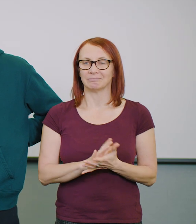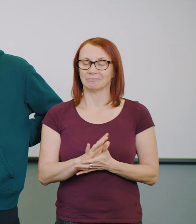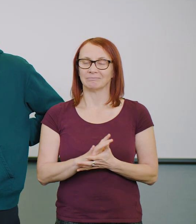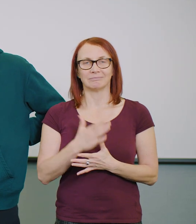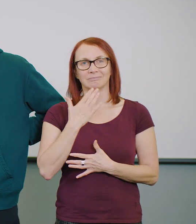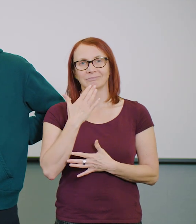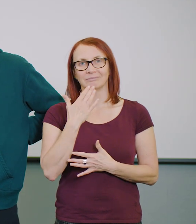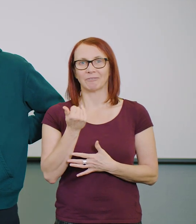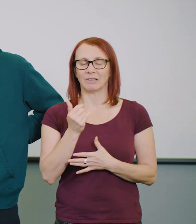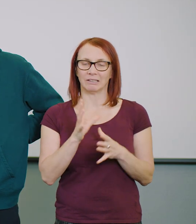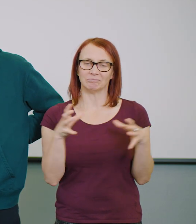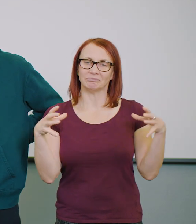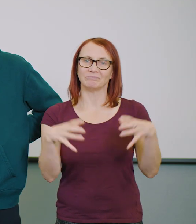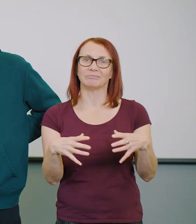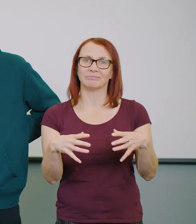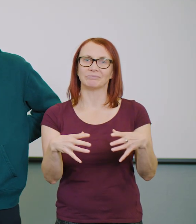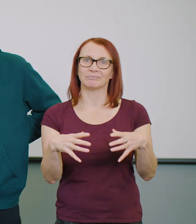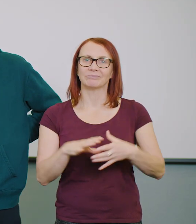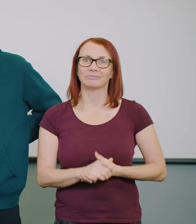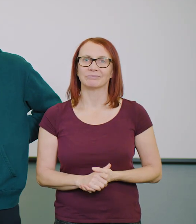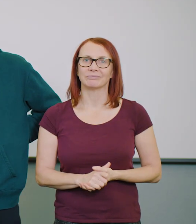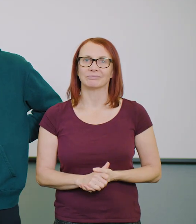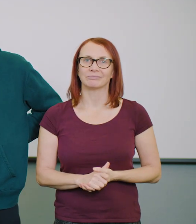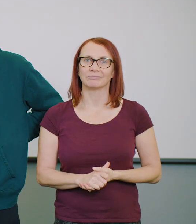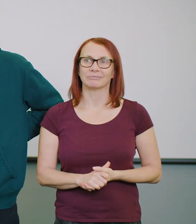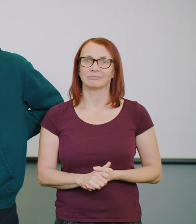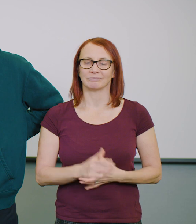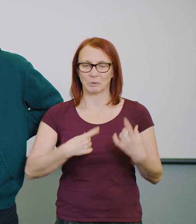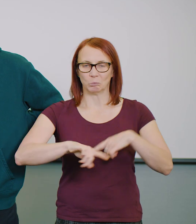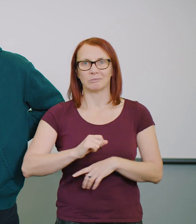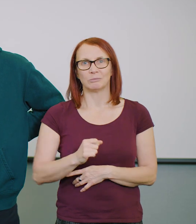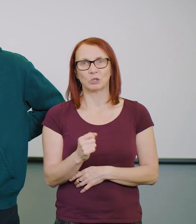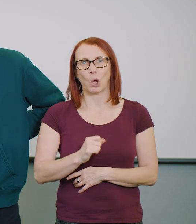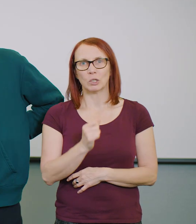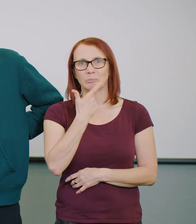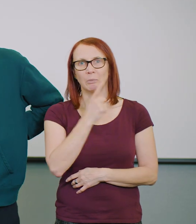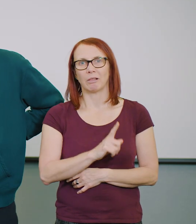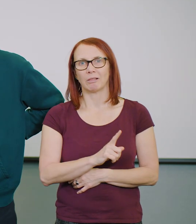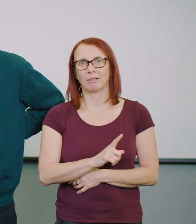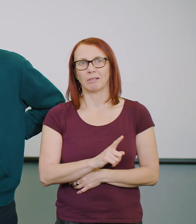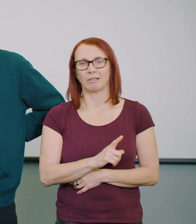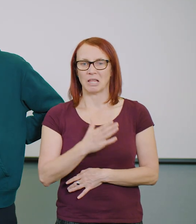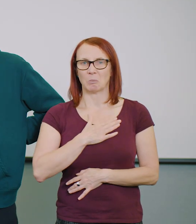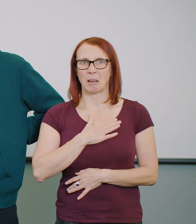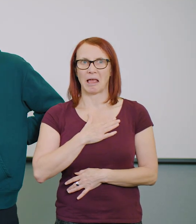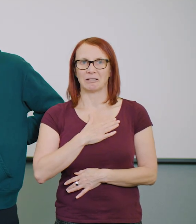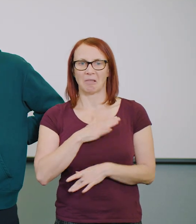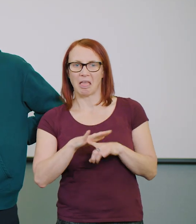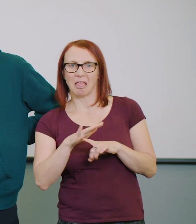together, do you know what mean? Because we're the people of Scotland you know and we're like a bit of crack.